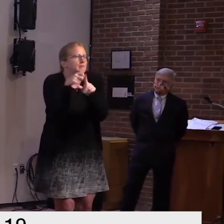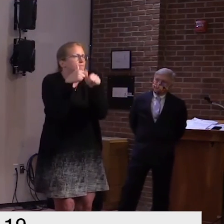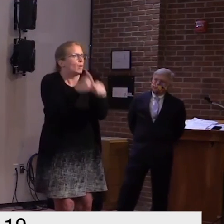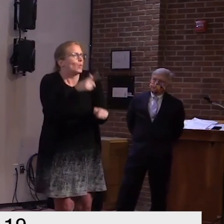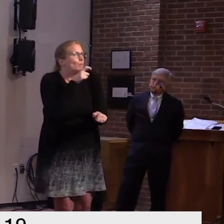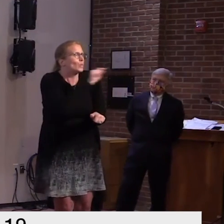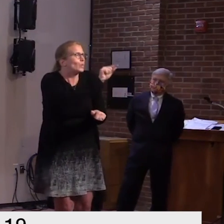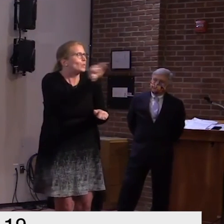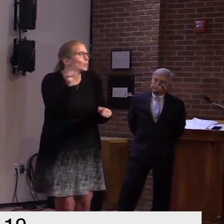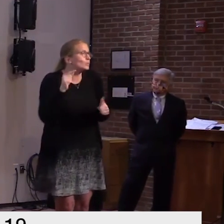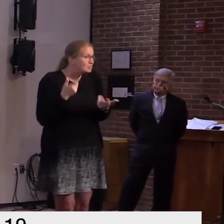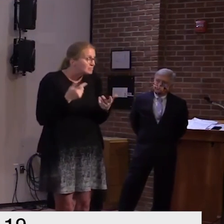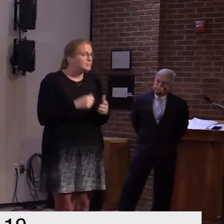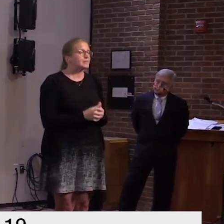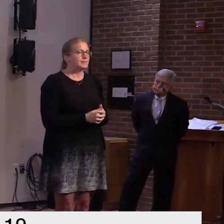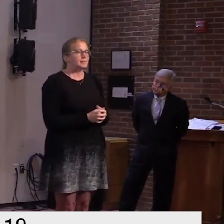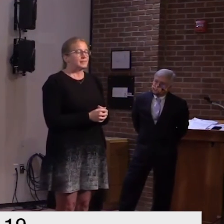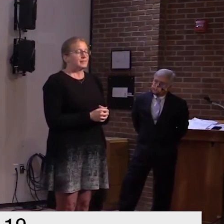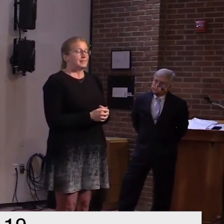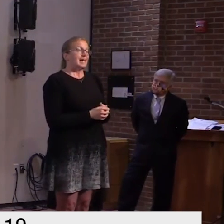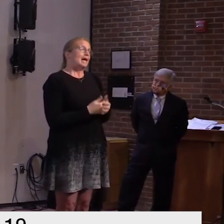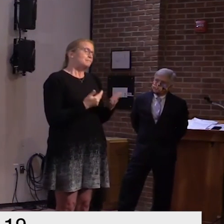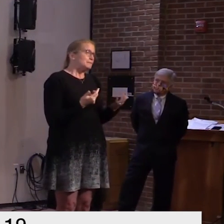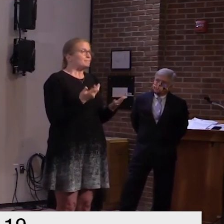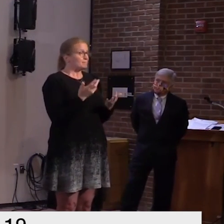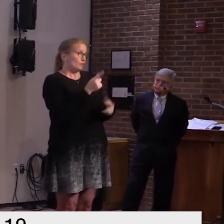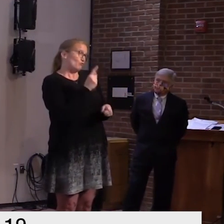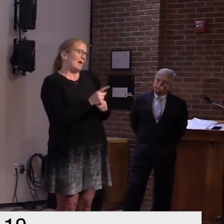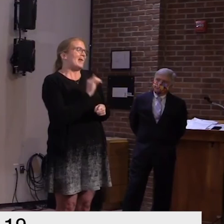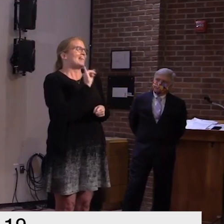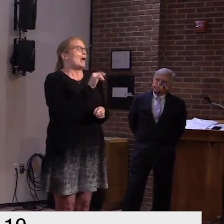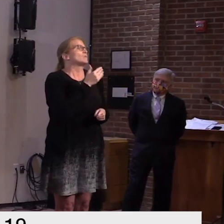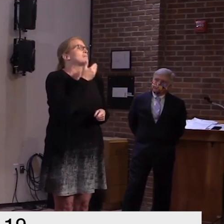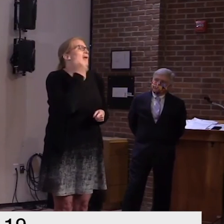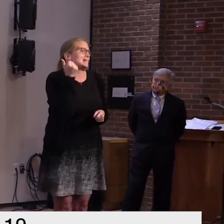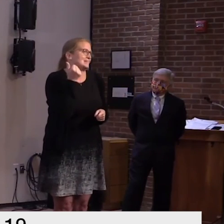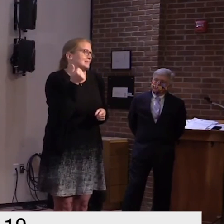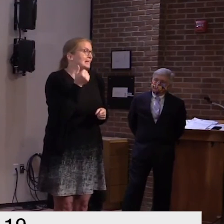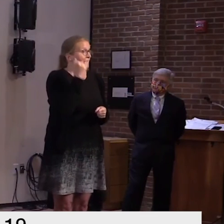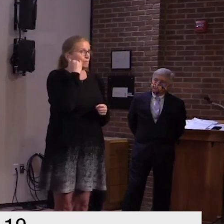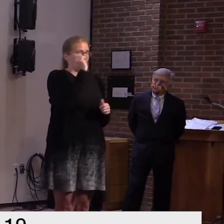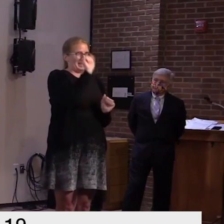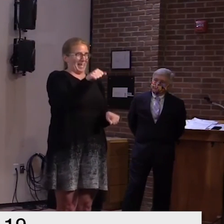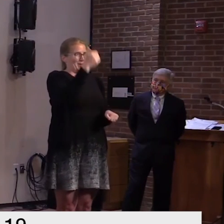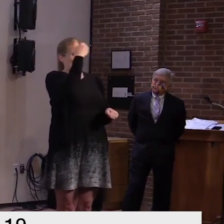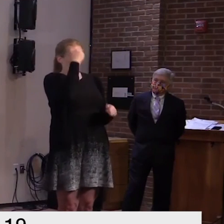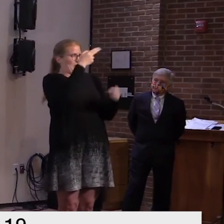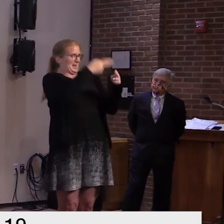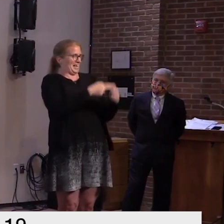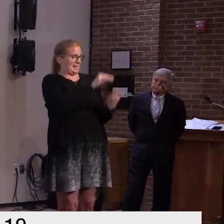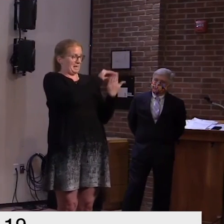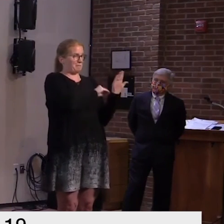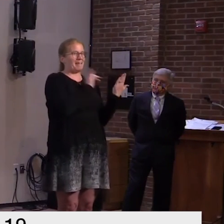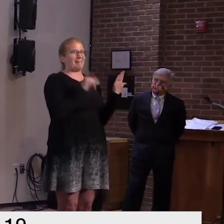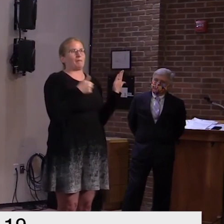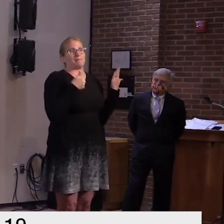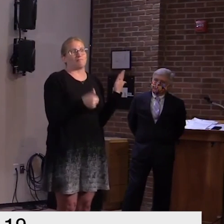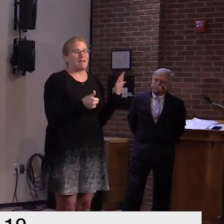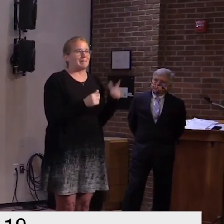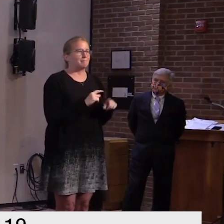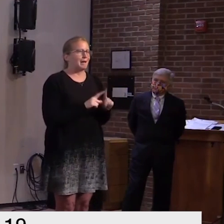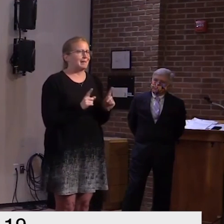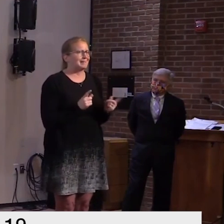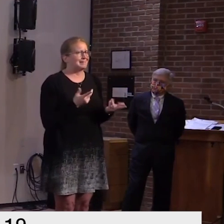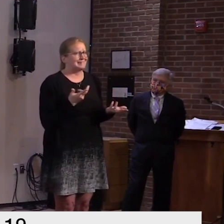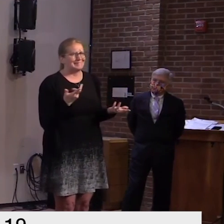if we could know who they are in some respects but i don't know who would do that to be honest with you guy there's so many uh